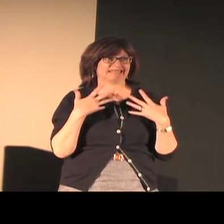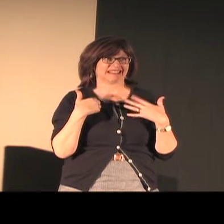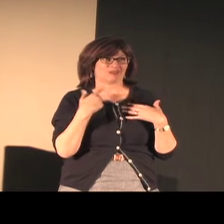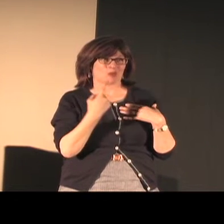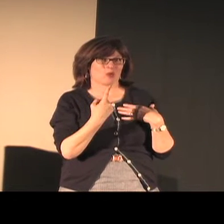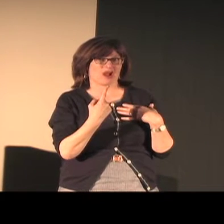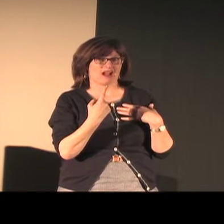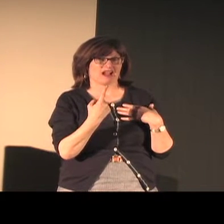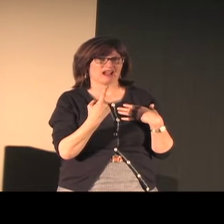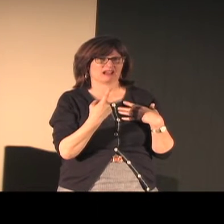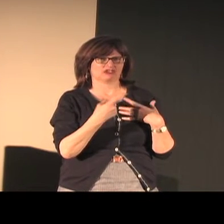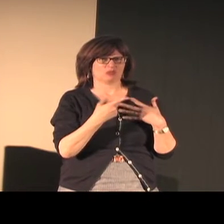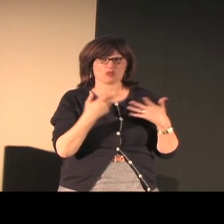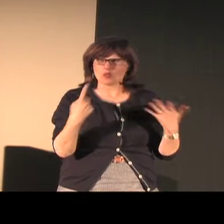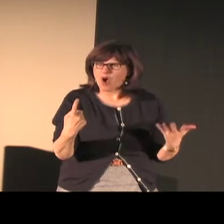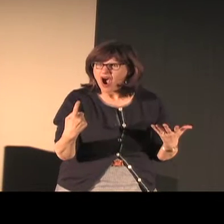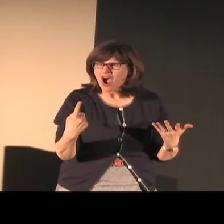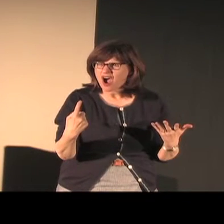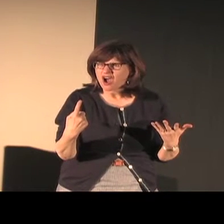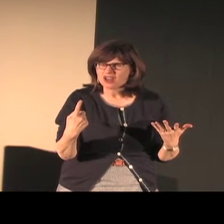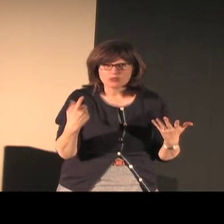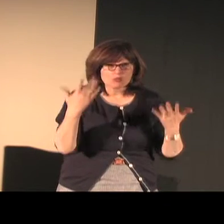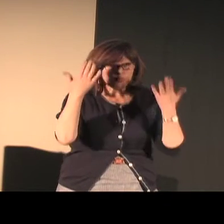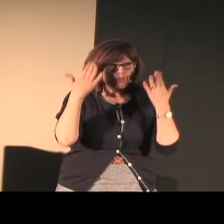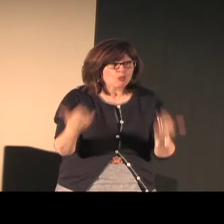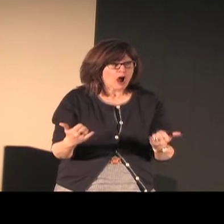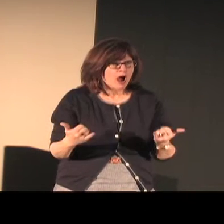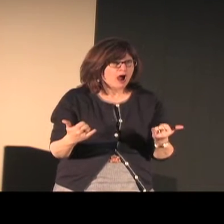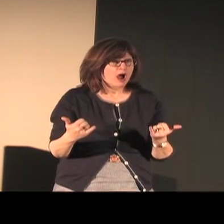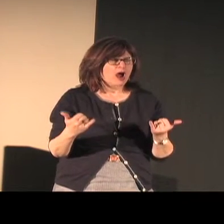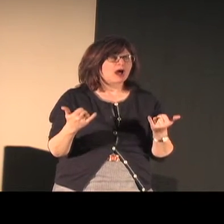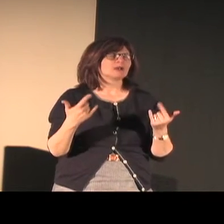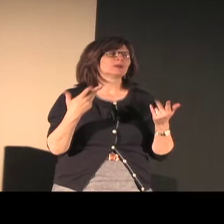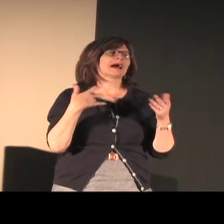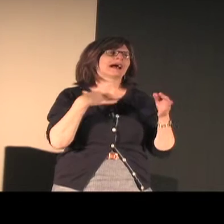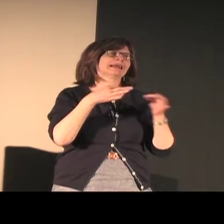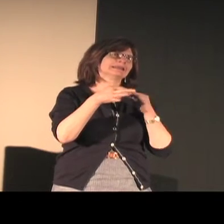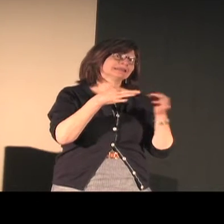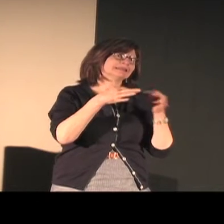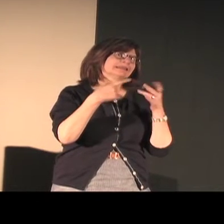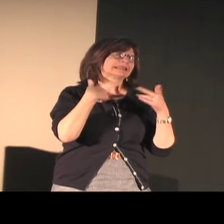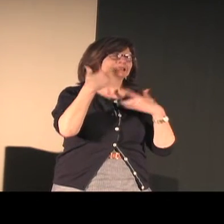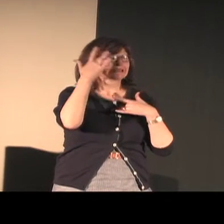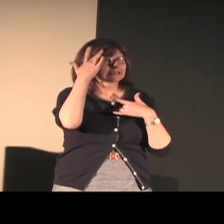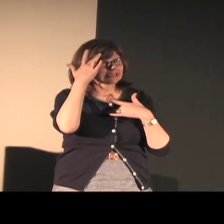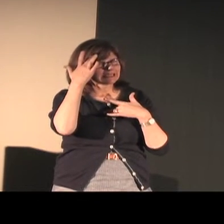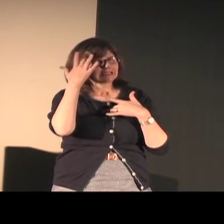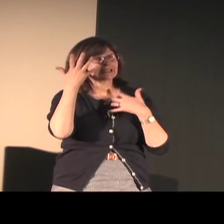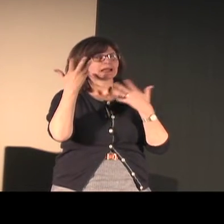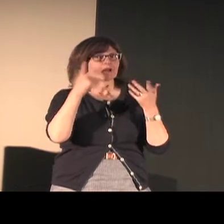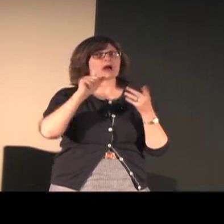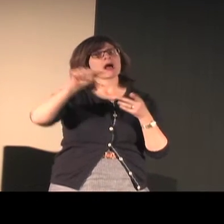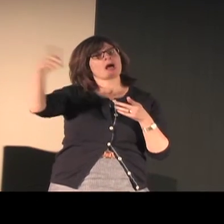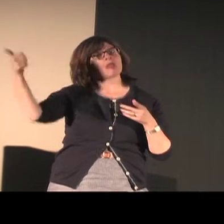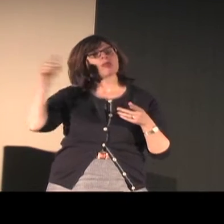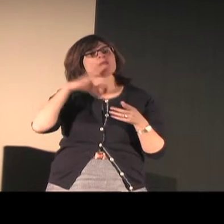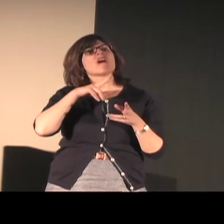have? And I said, I have one. And she said, one? What's wrong with you? So I said to her, you know, that I've been sick.